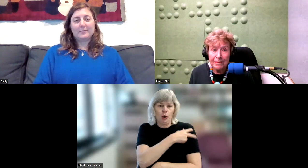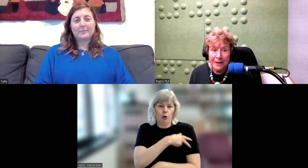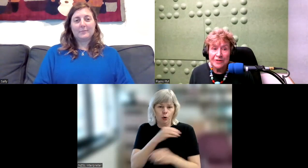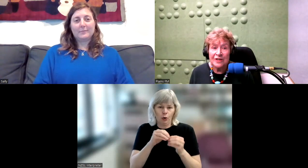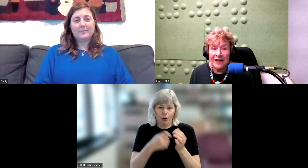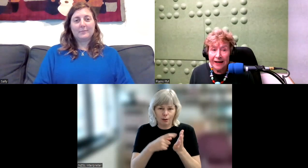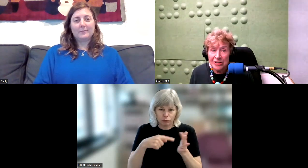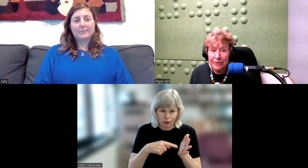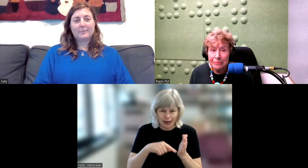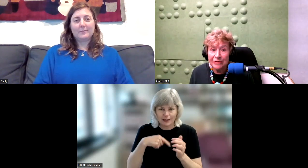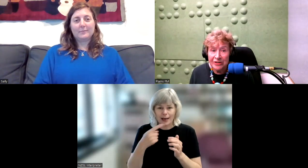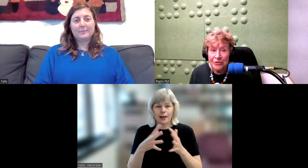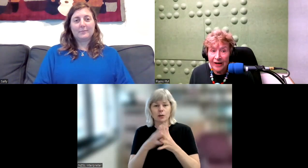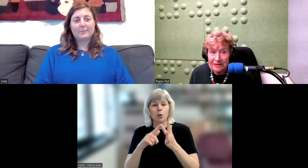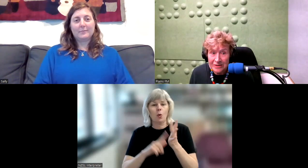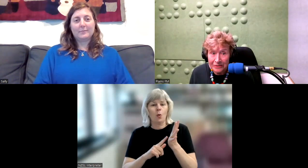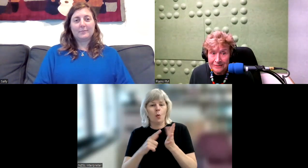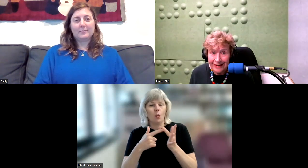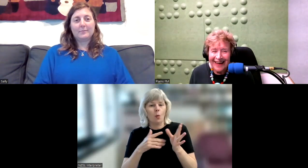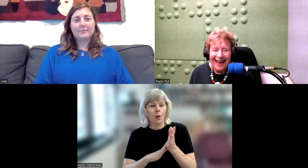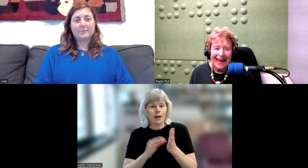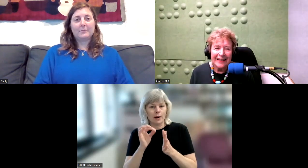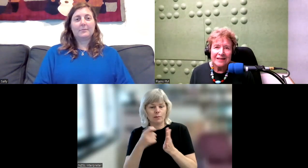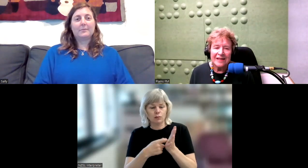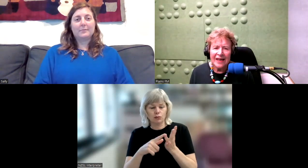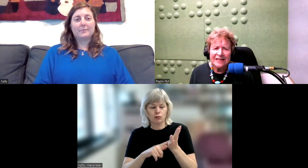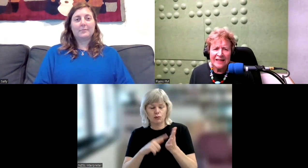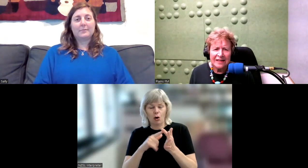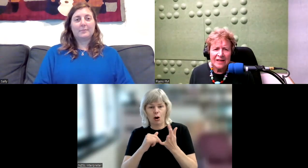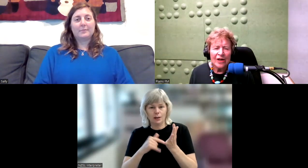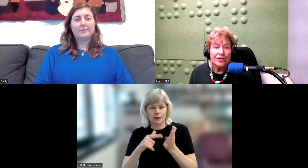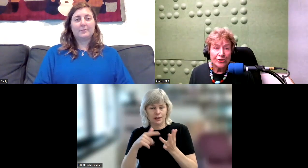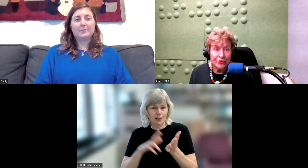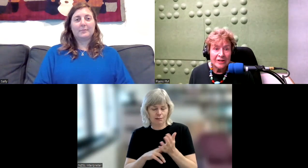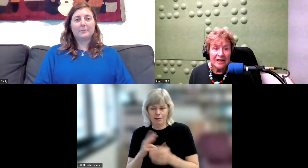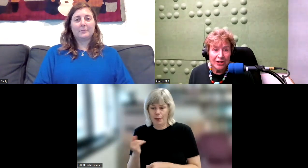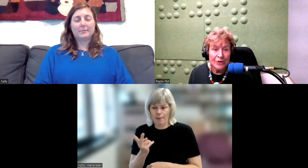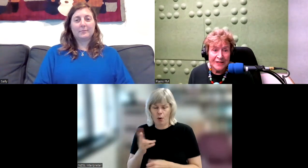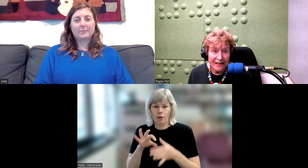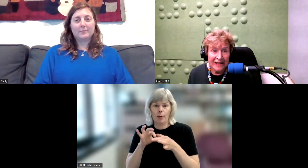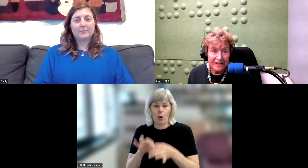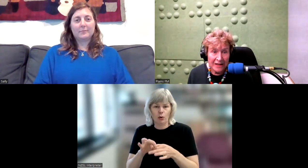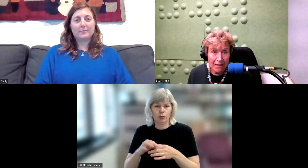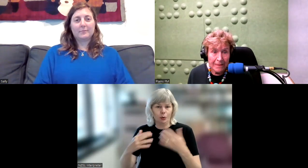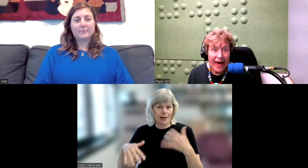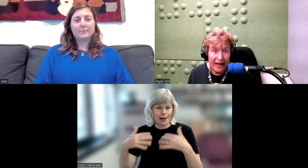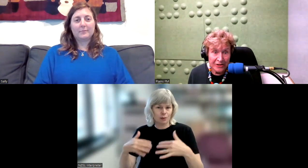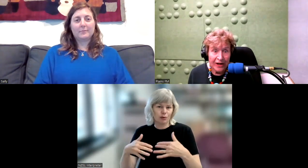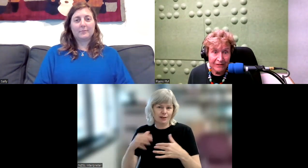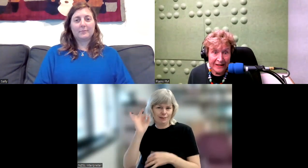members of the Canterbury Provincial Council. And they said children in New Zealand at the time had to have an